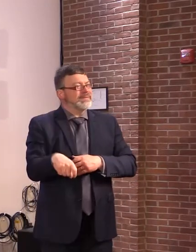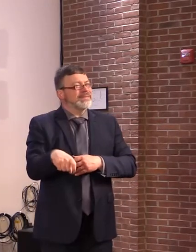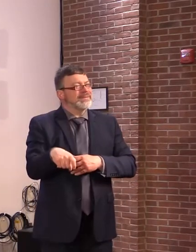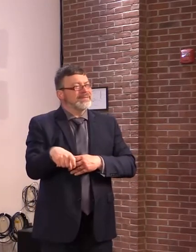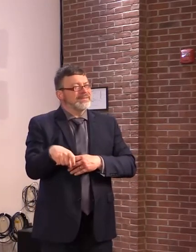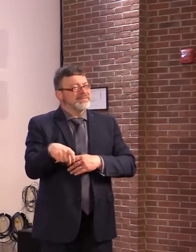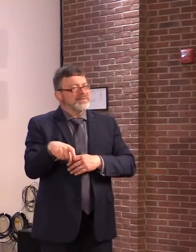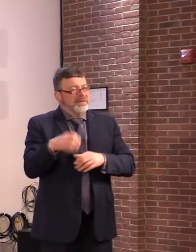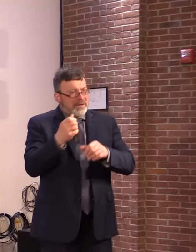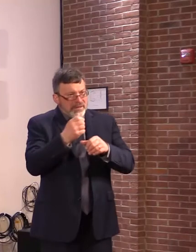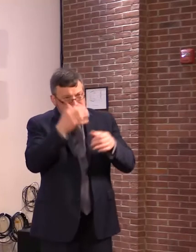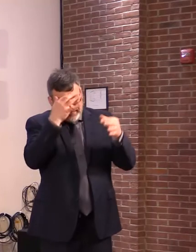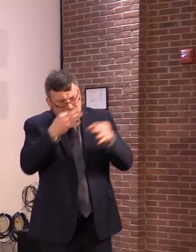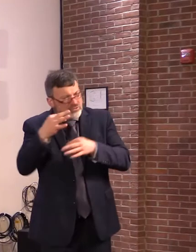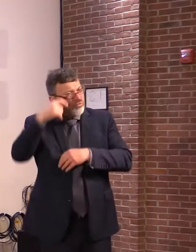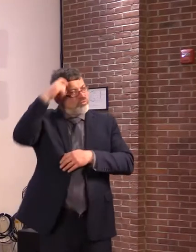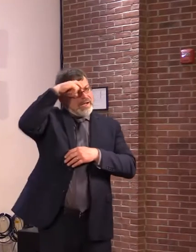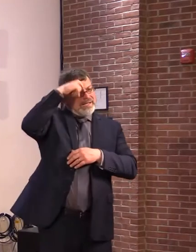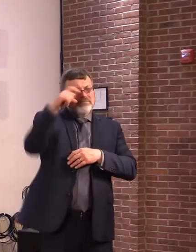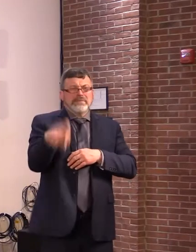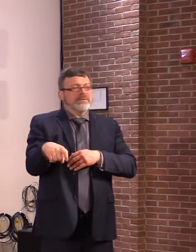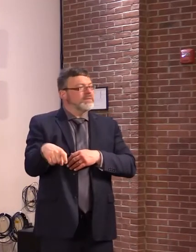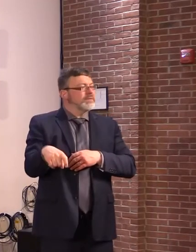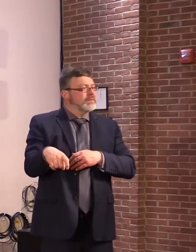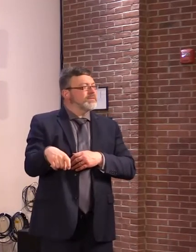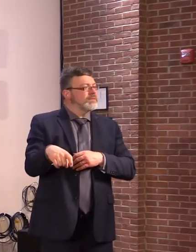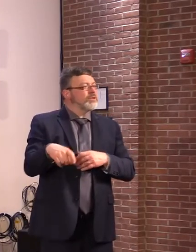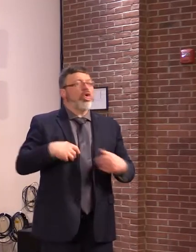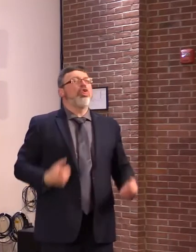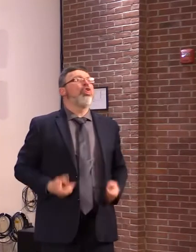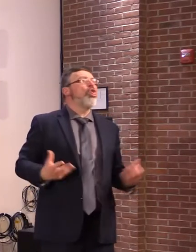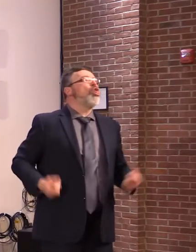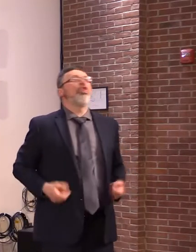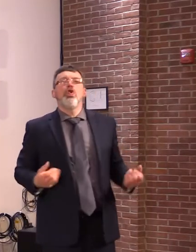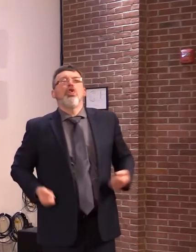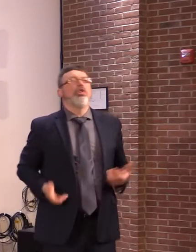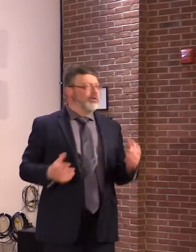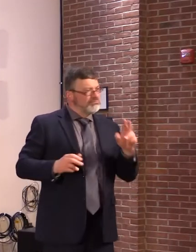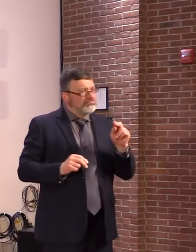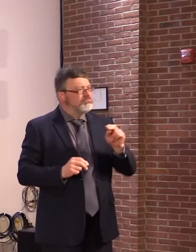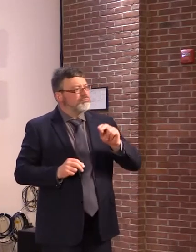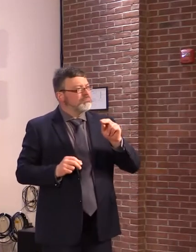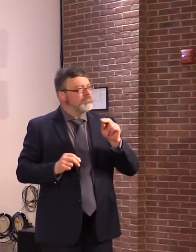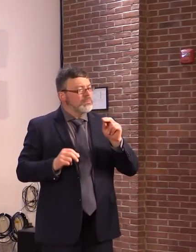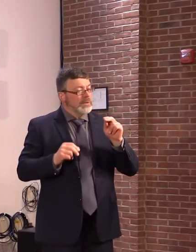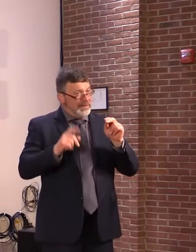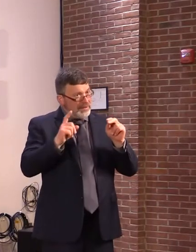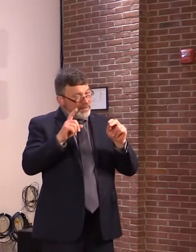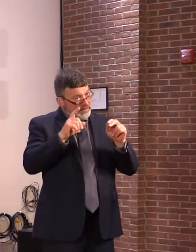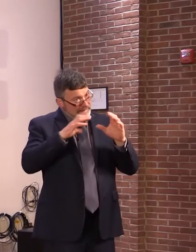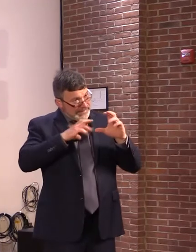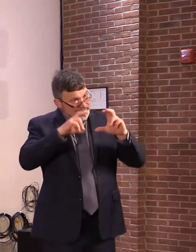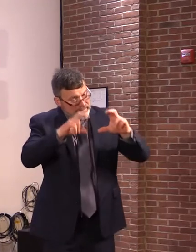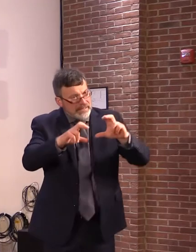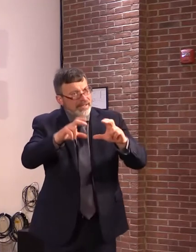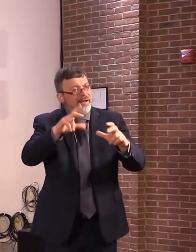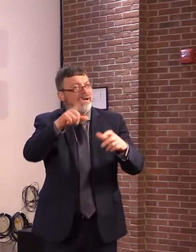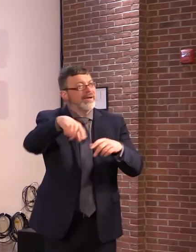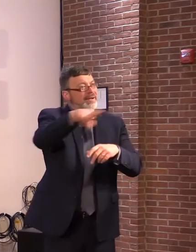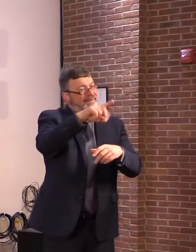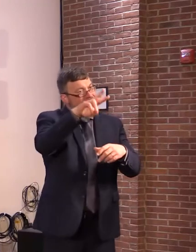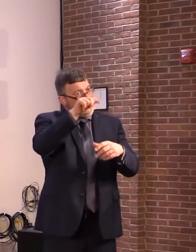but it put an allowance in for specific, like for economic development or whatever it is. It's a placeholder. It makes a lot of sense.